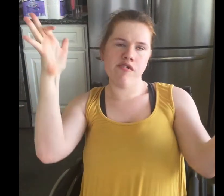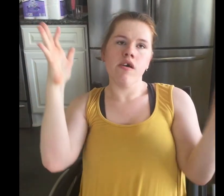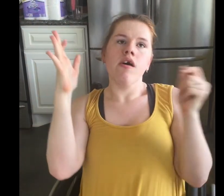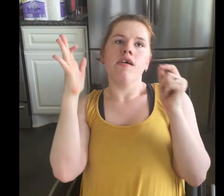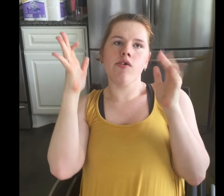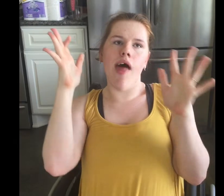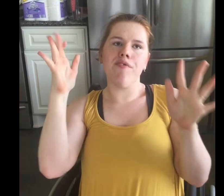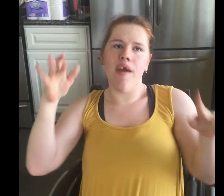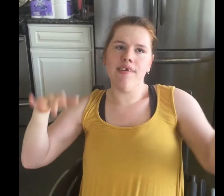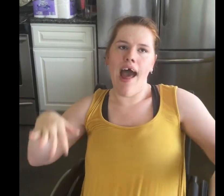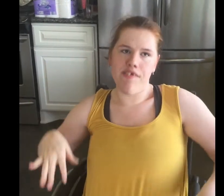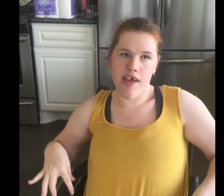So that's fantastic.